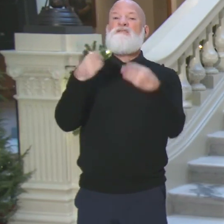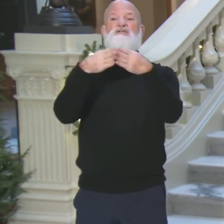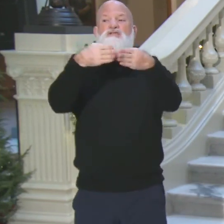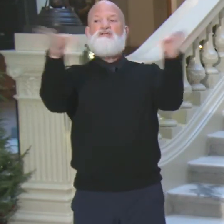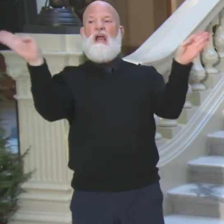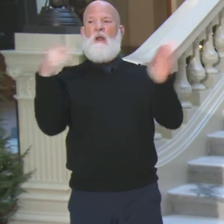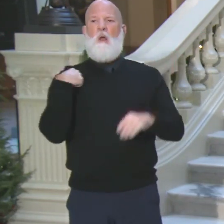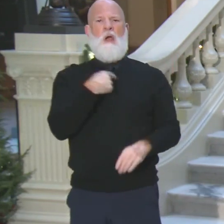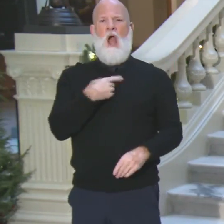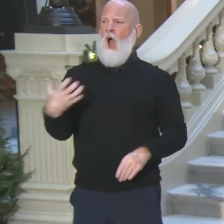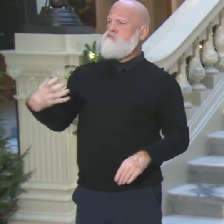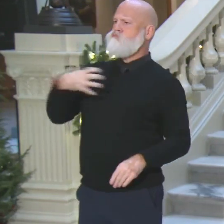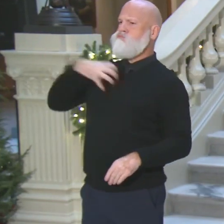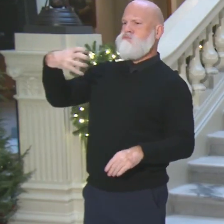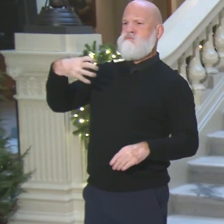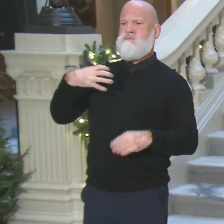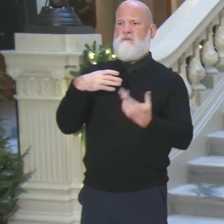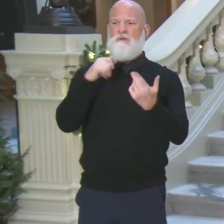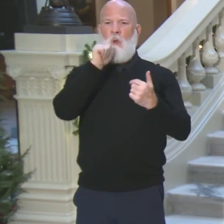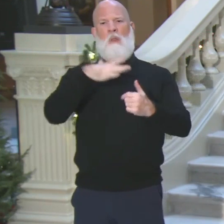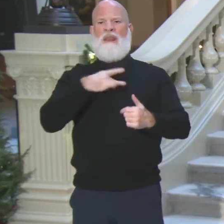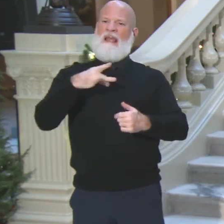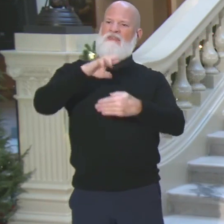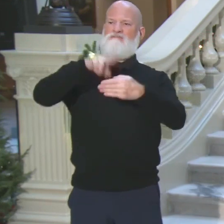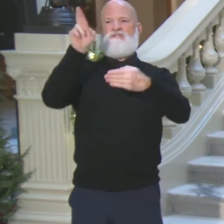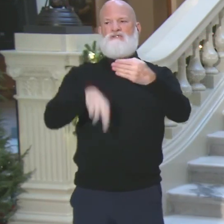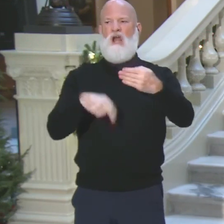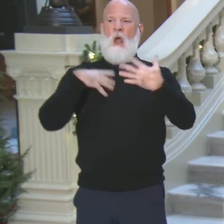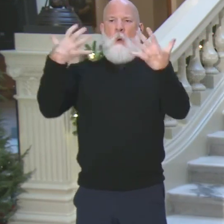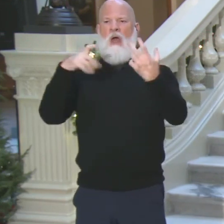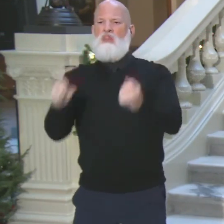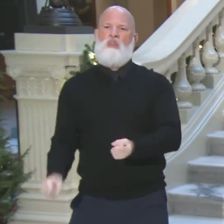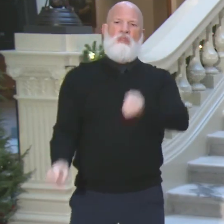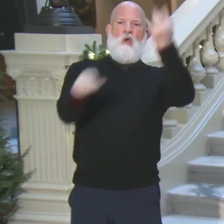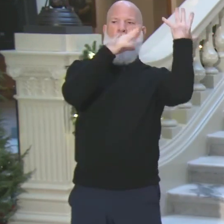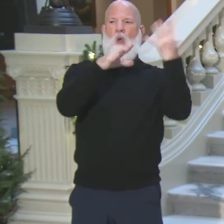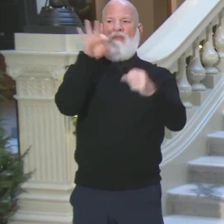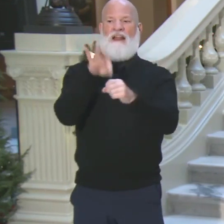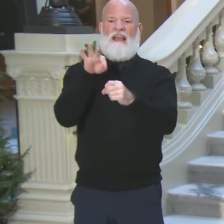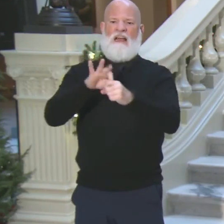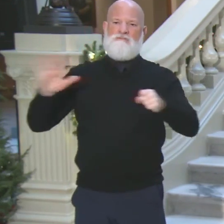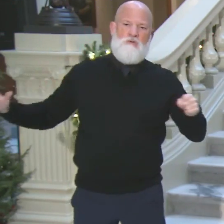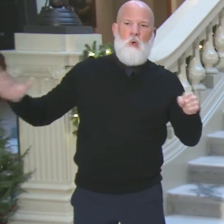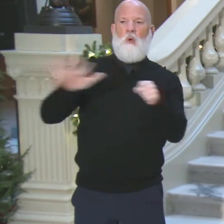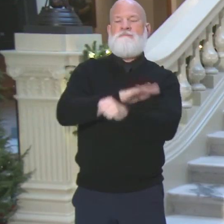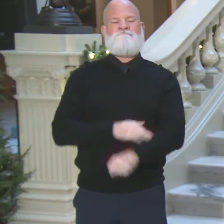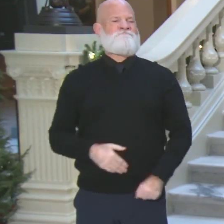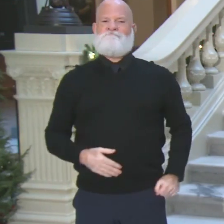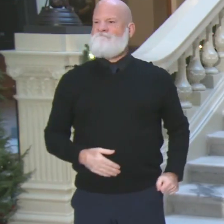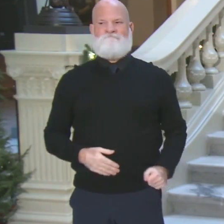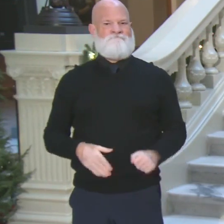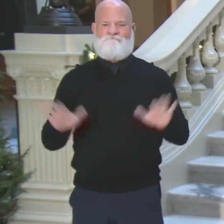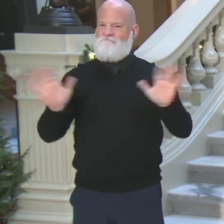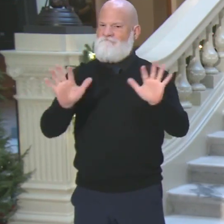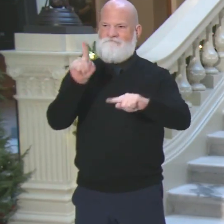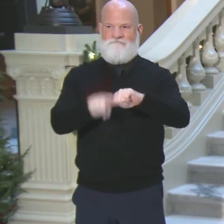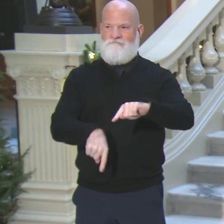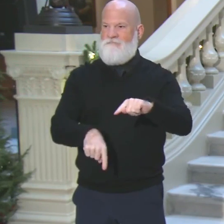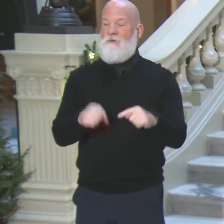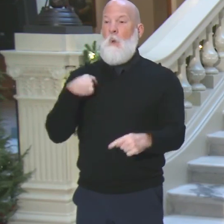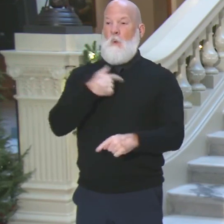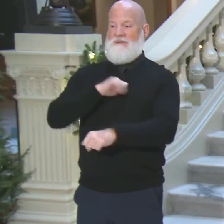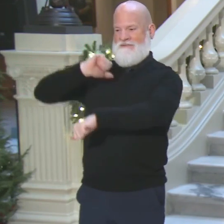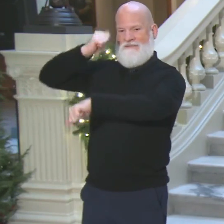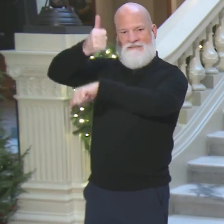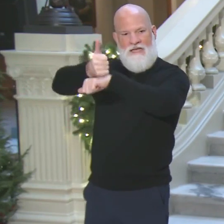think this is a faulty part of the system, we're not going to do that. But we've said before, the place in the system that is the most likely